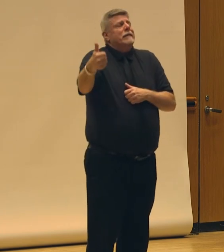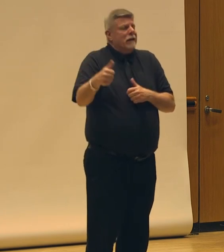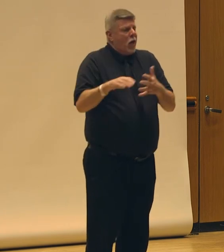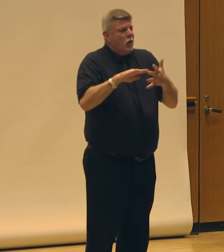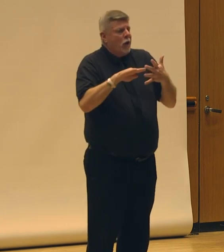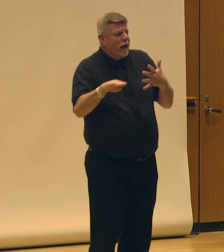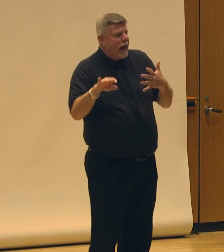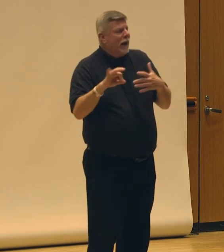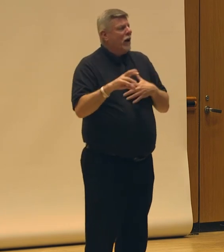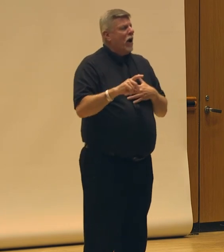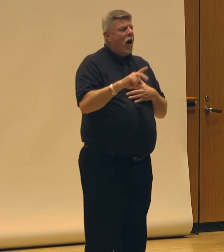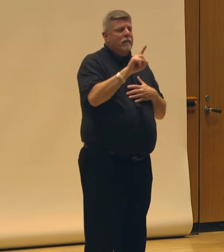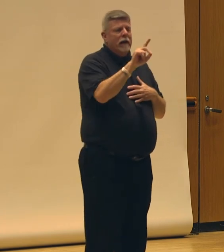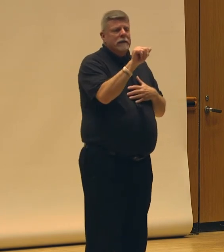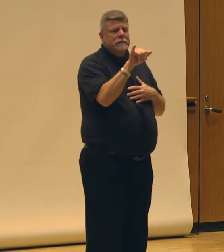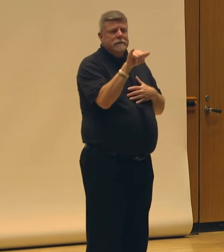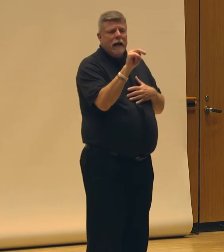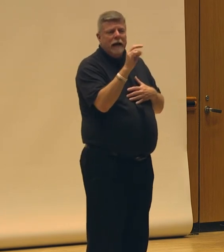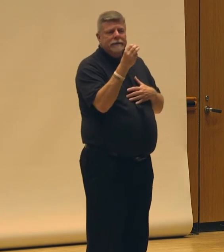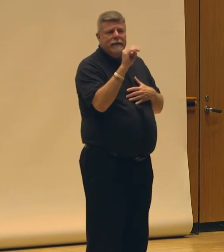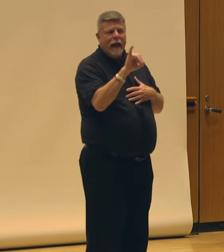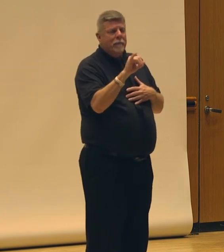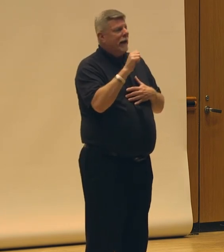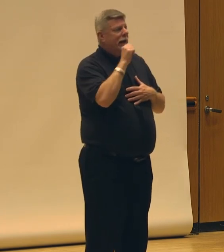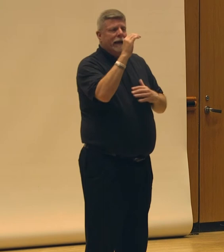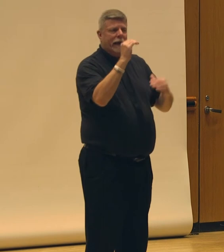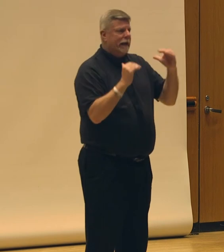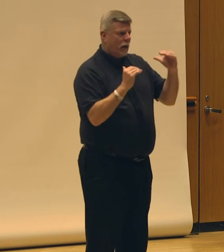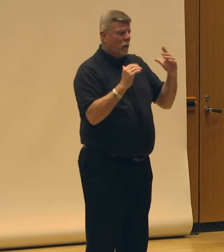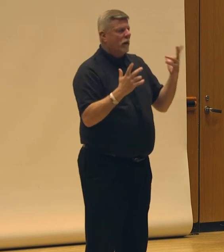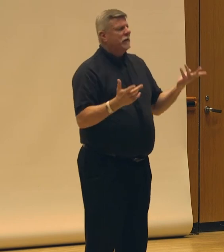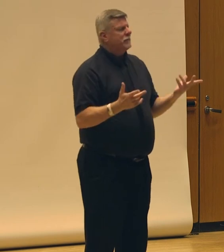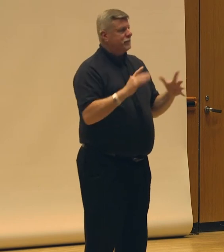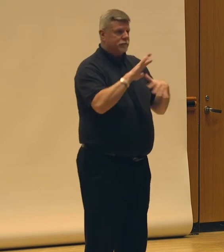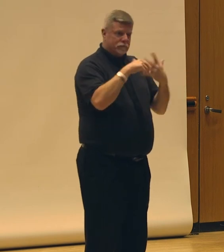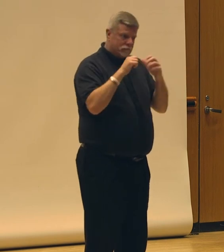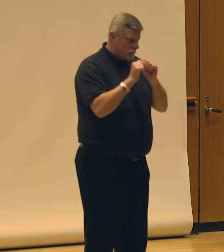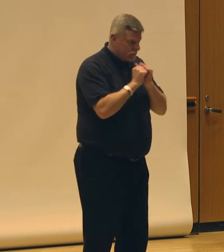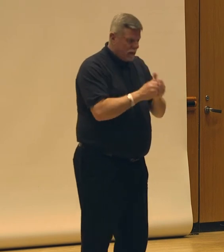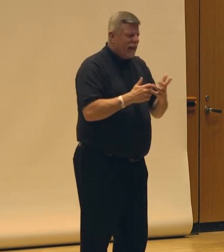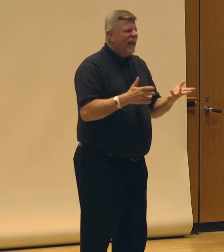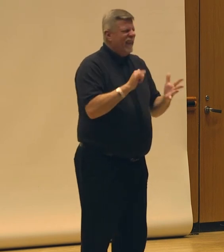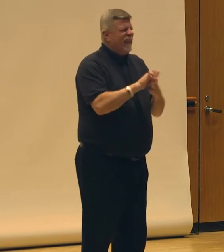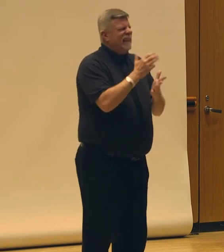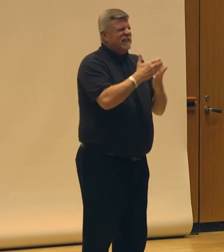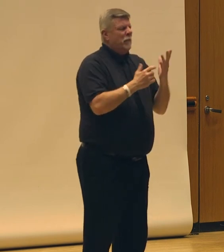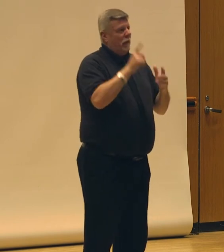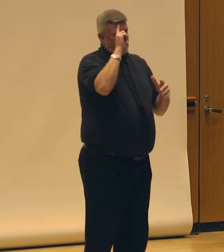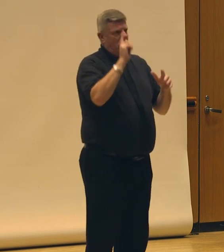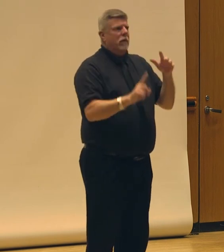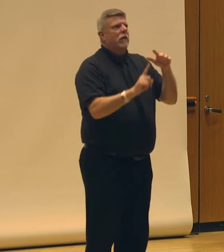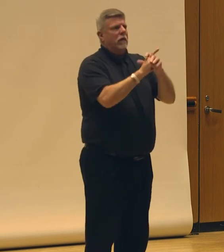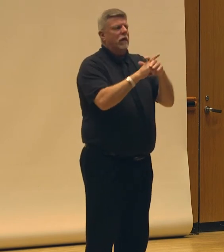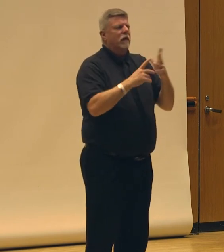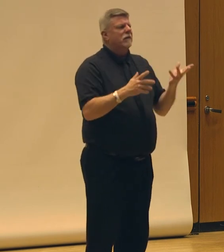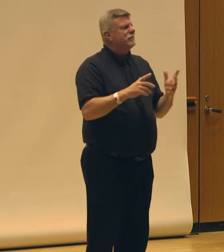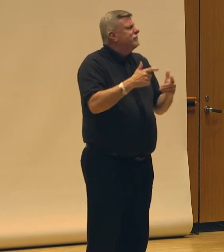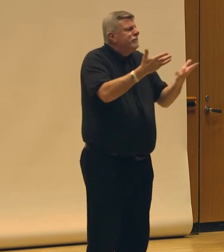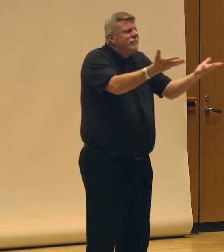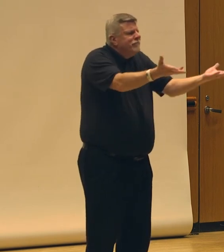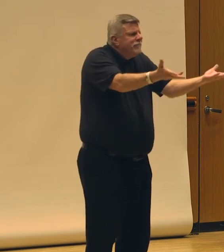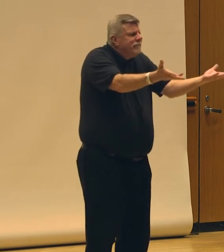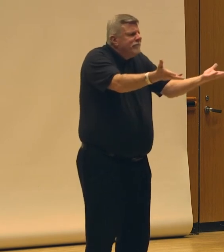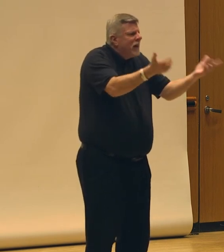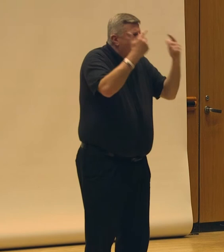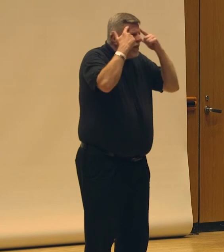as well. And all of that is an undercurrent, I think, when we're working together. Um, so that's some things that come to my mind. Do other folks have thoughts